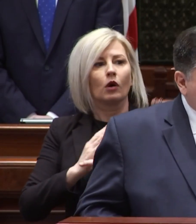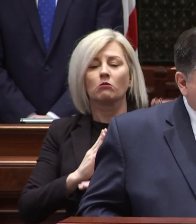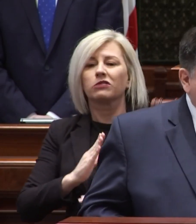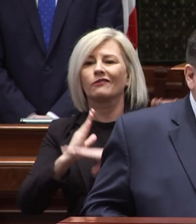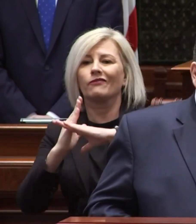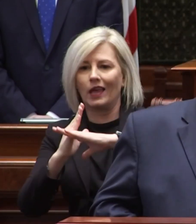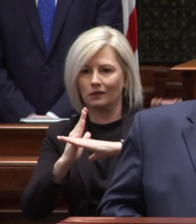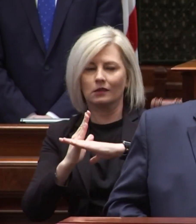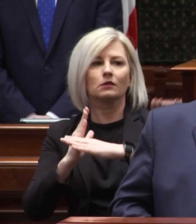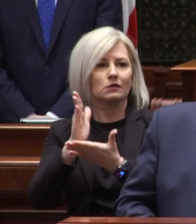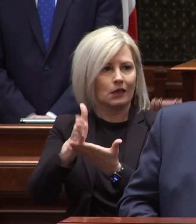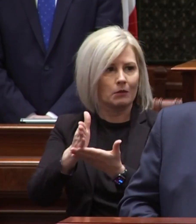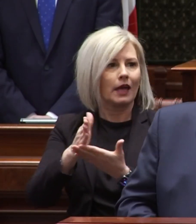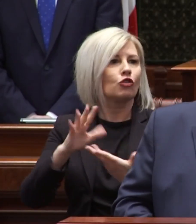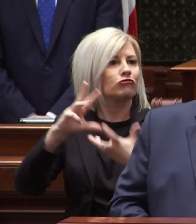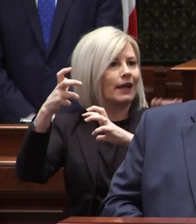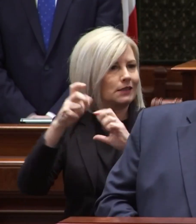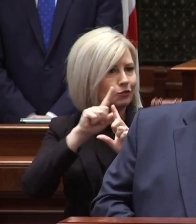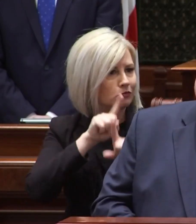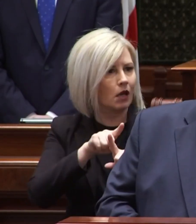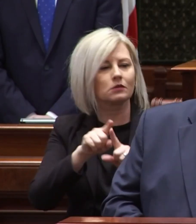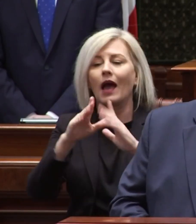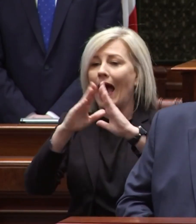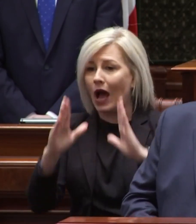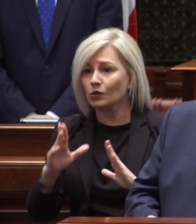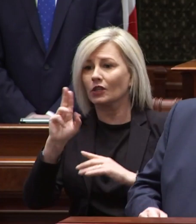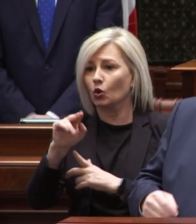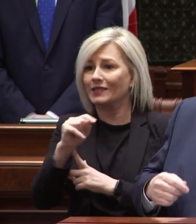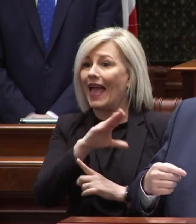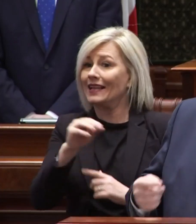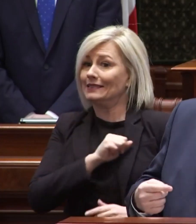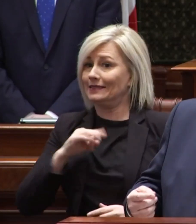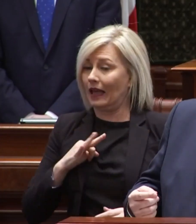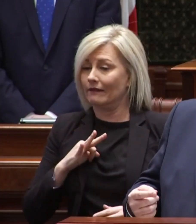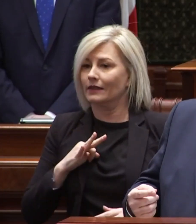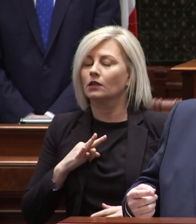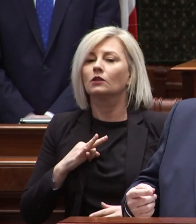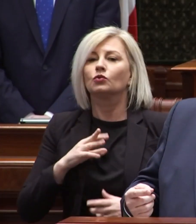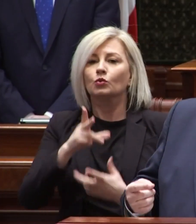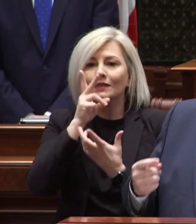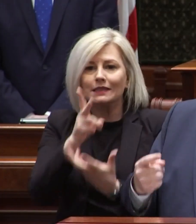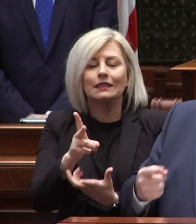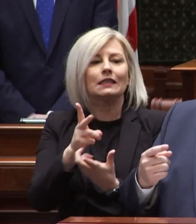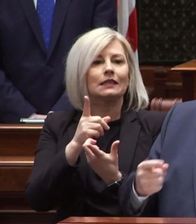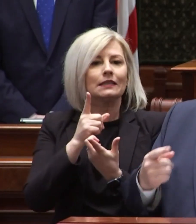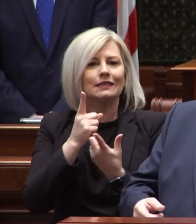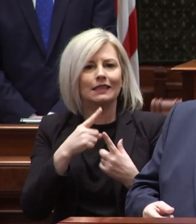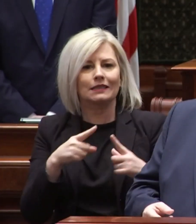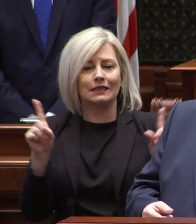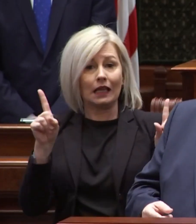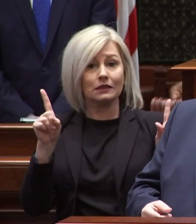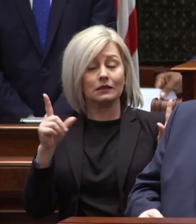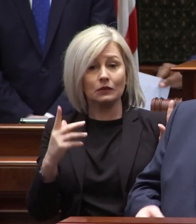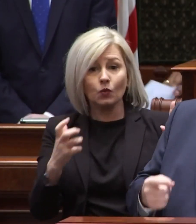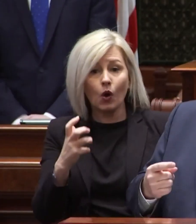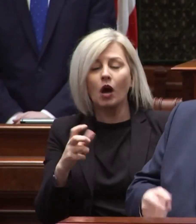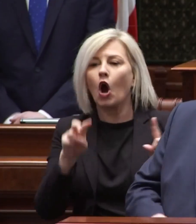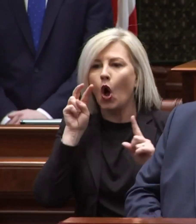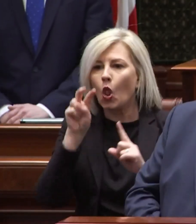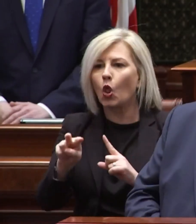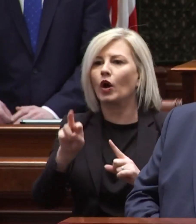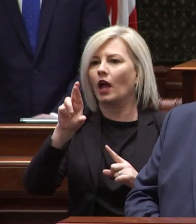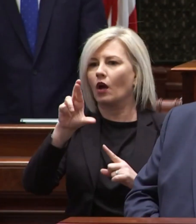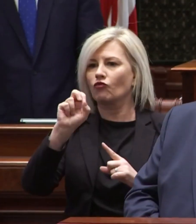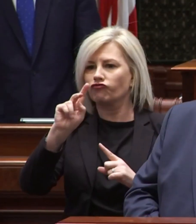crisis response housing units and staffing to see success look no further than